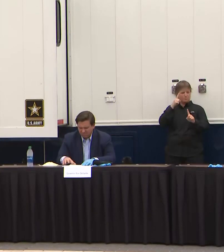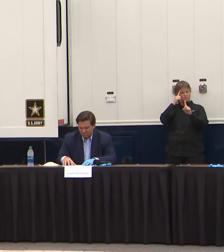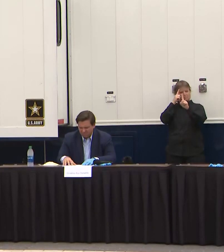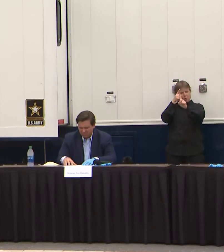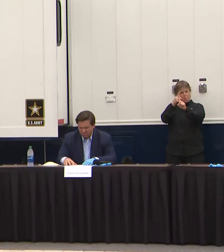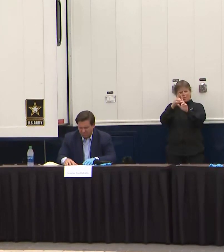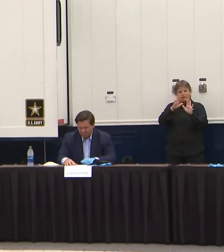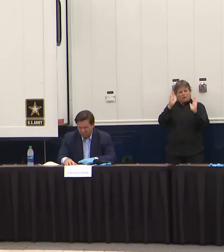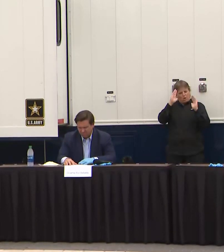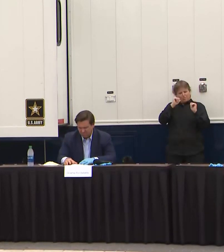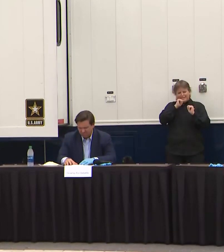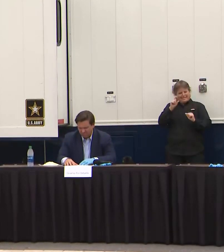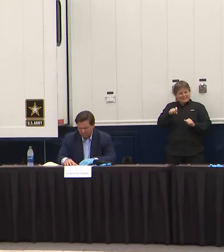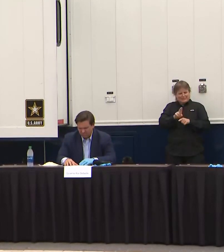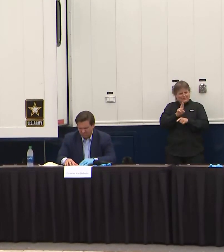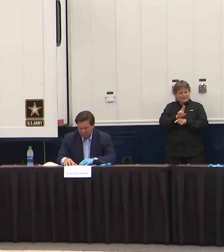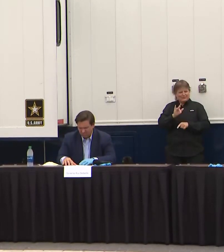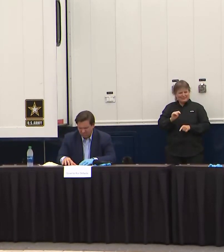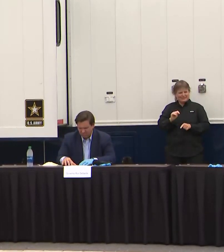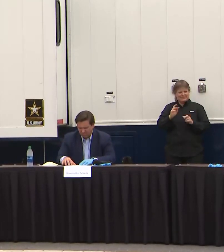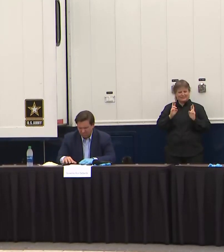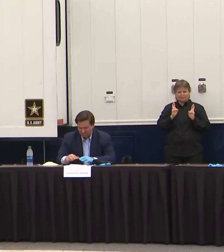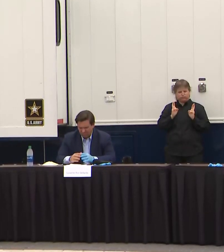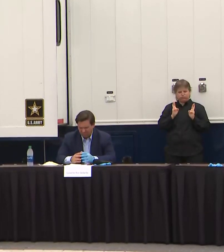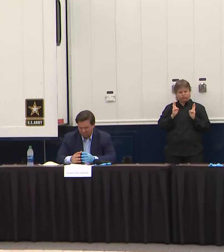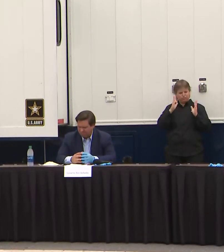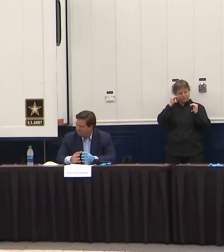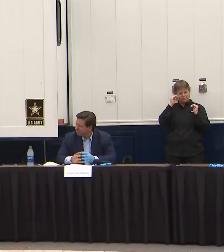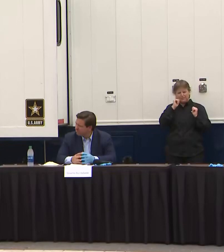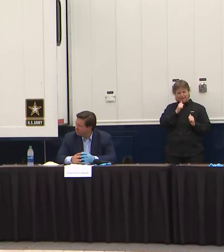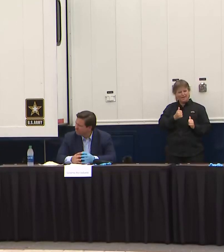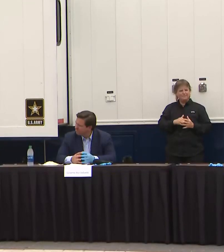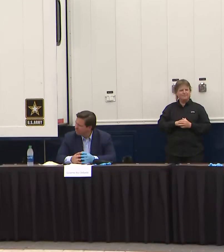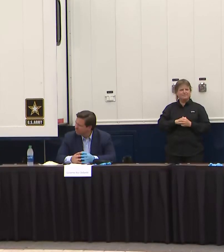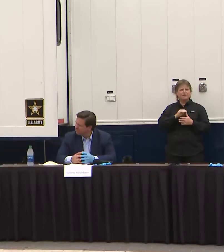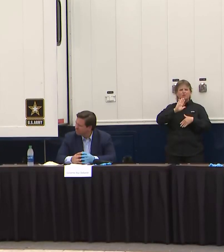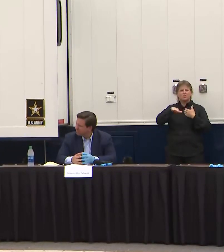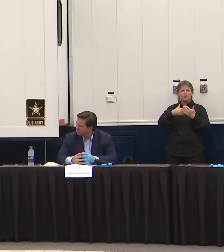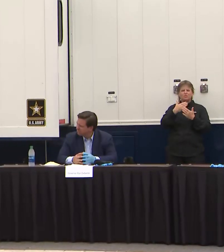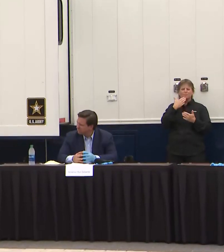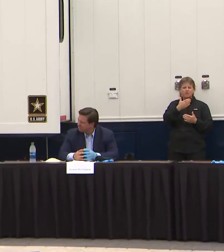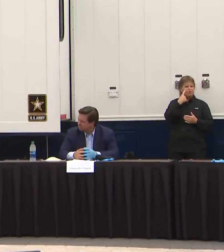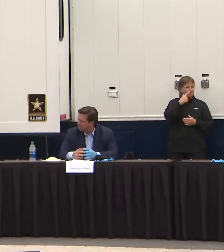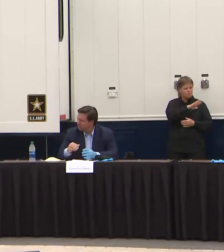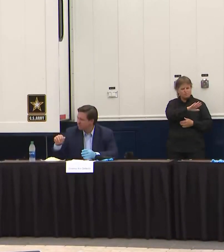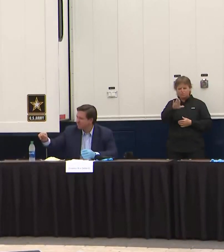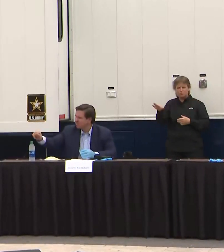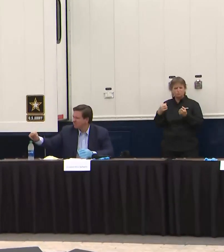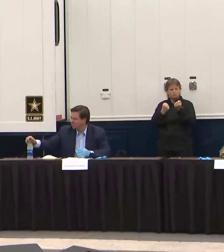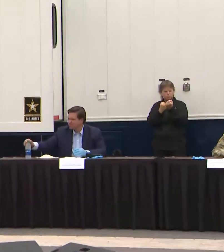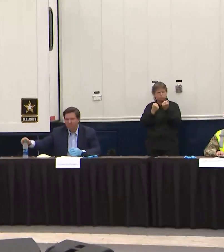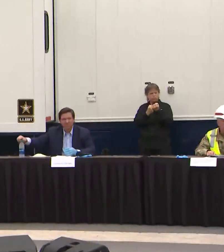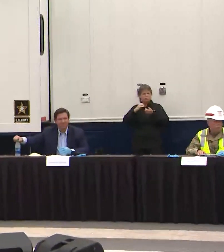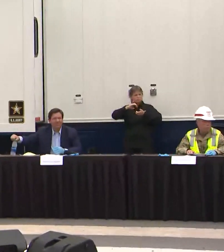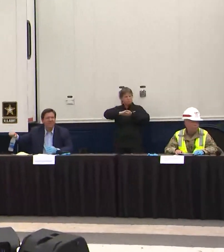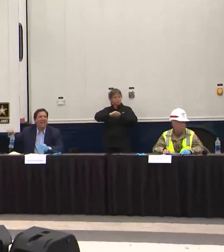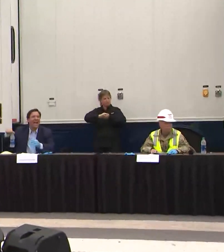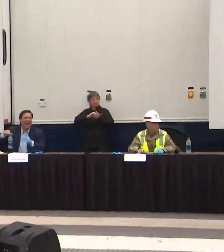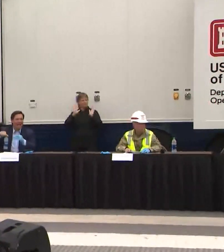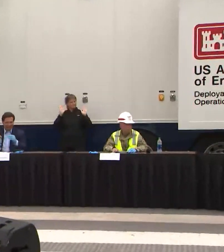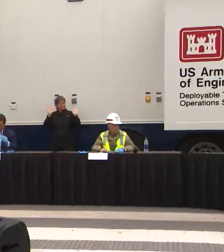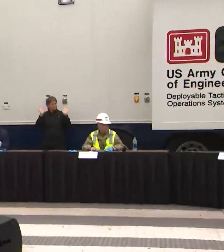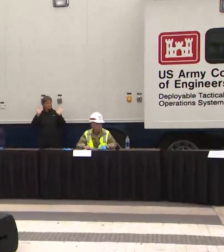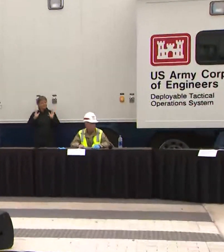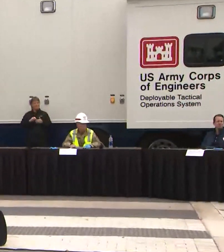federal state local local governments on on this effort I'm going to say a couple words in Spanish I know you're you're saying Spanish for forward